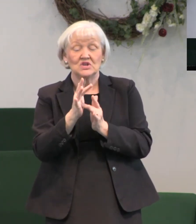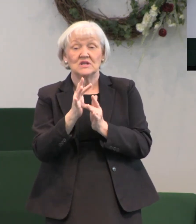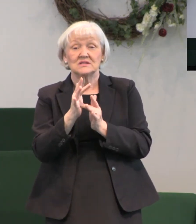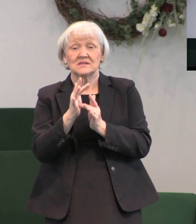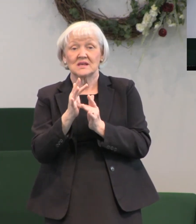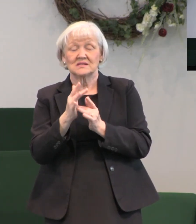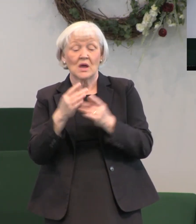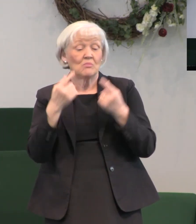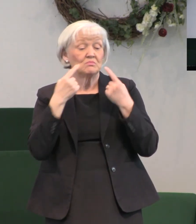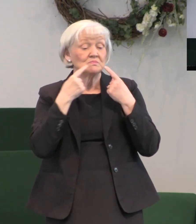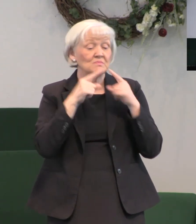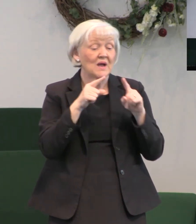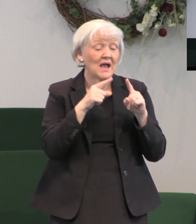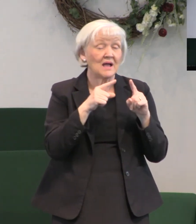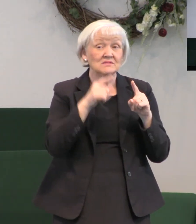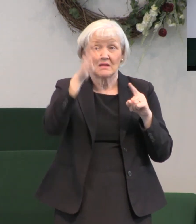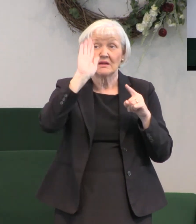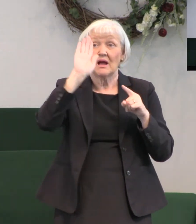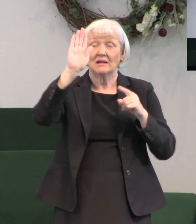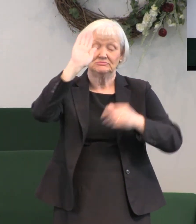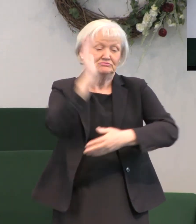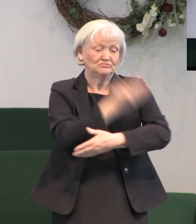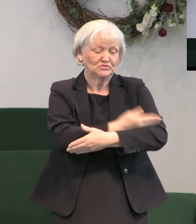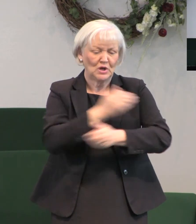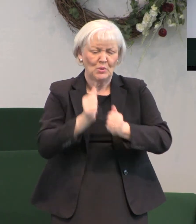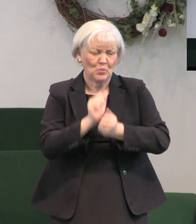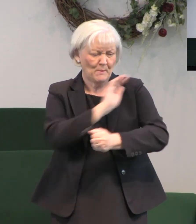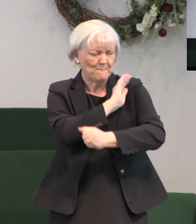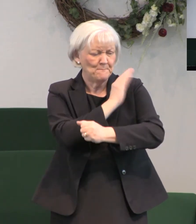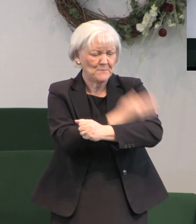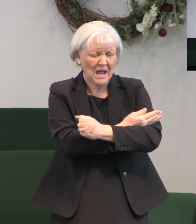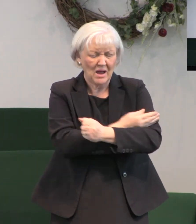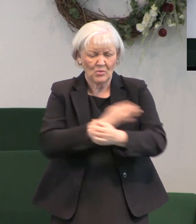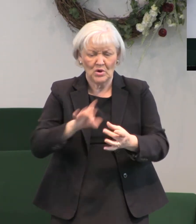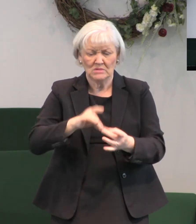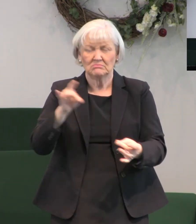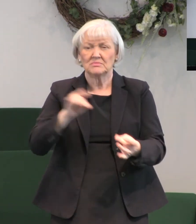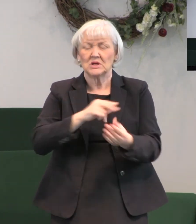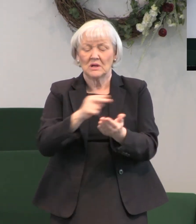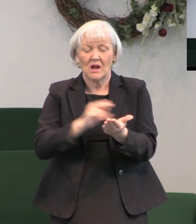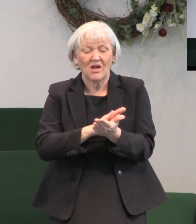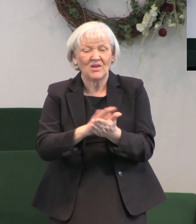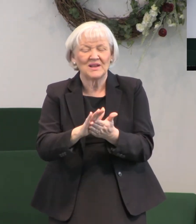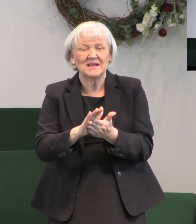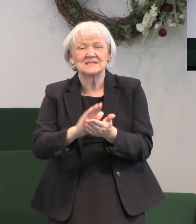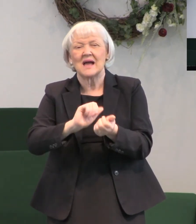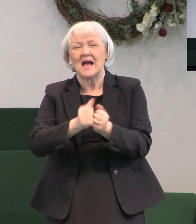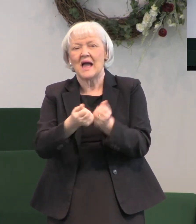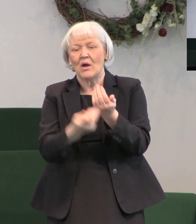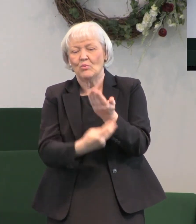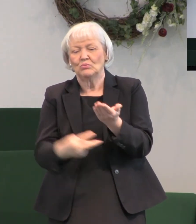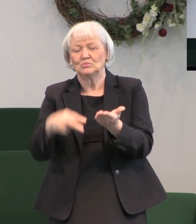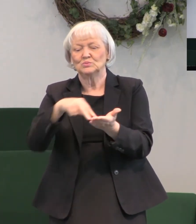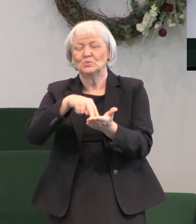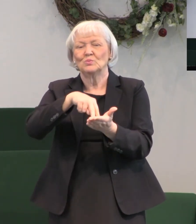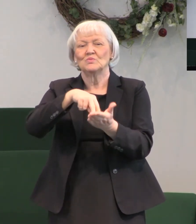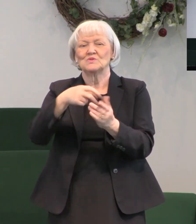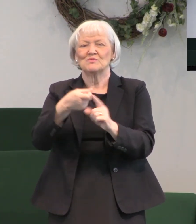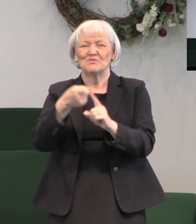Son of God with power according to the Spirit of holiness by the resurrection from the dead.